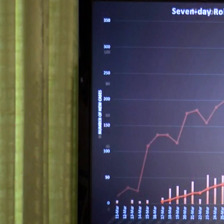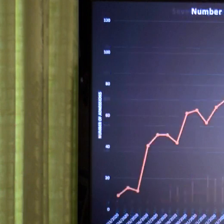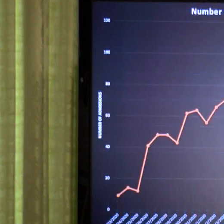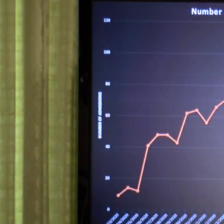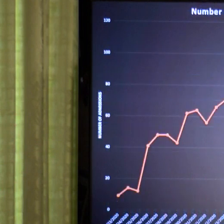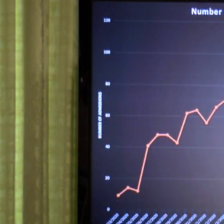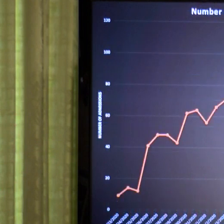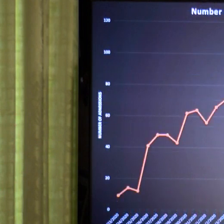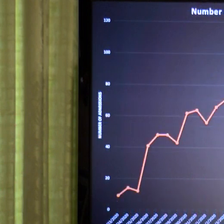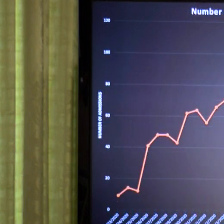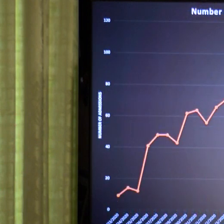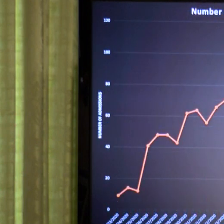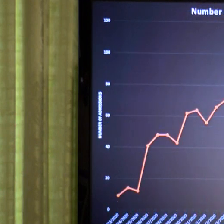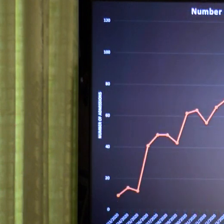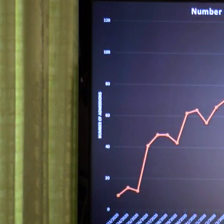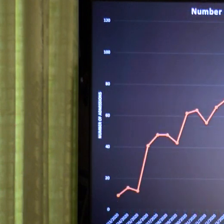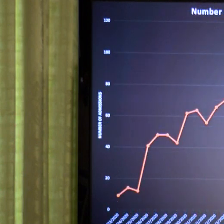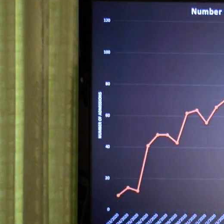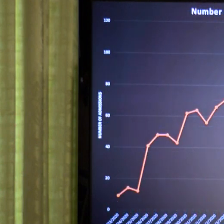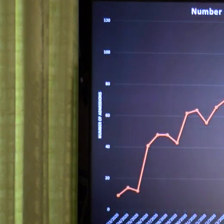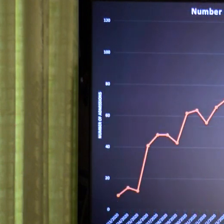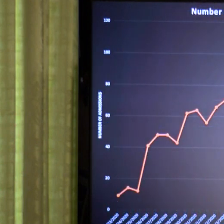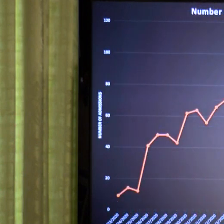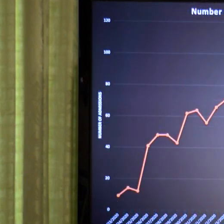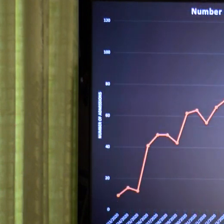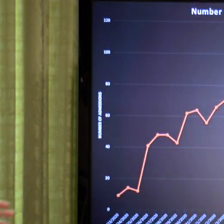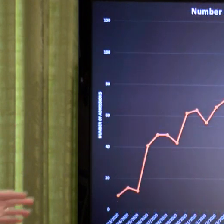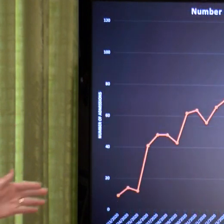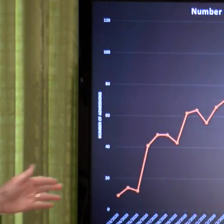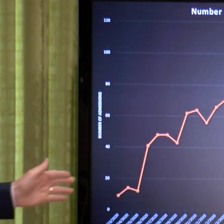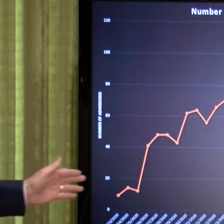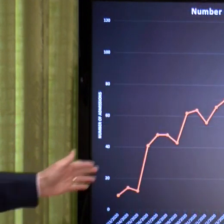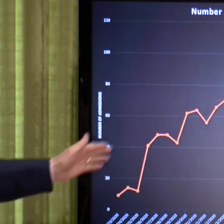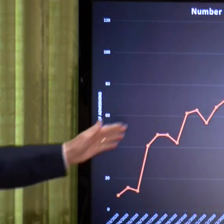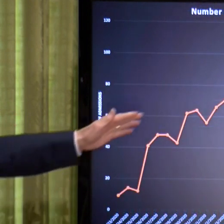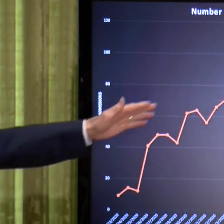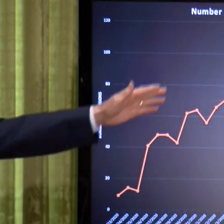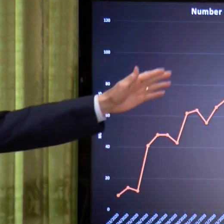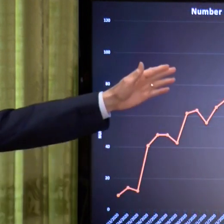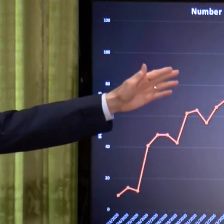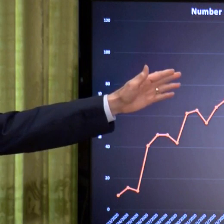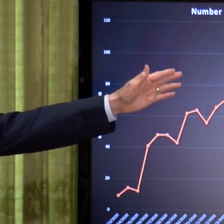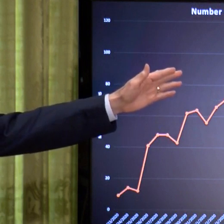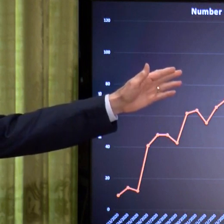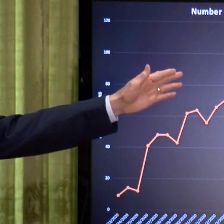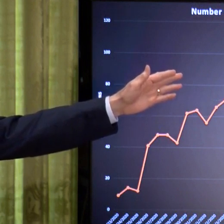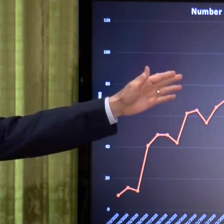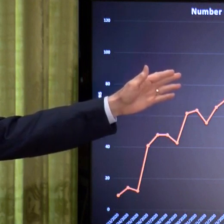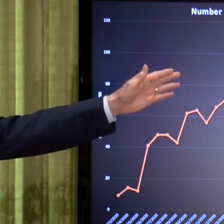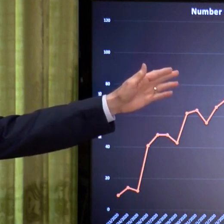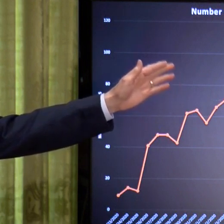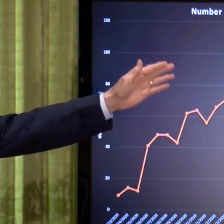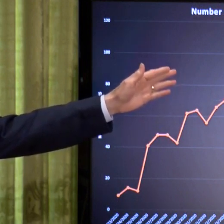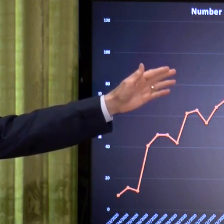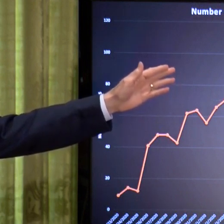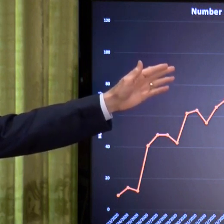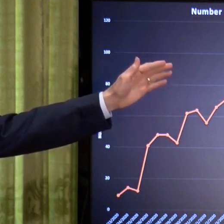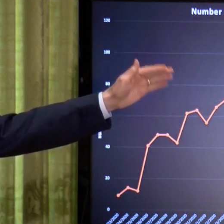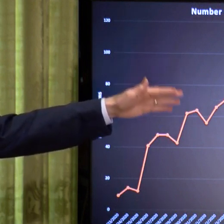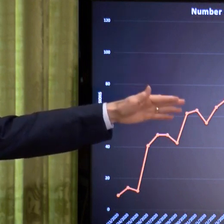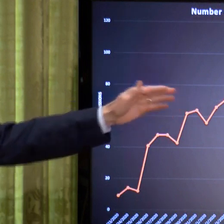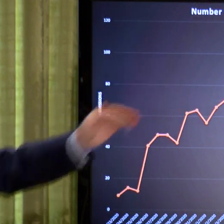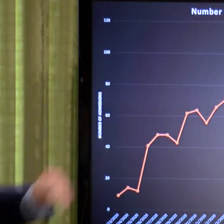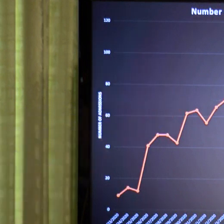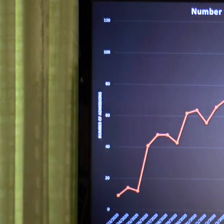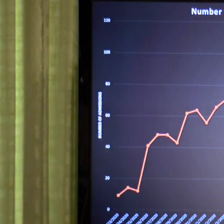next one, you'll see the same thing in terms of our hospitalizations with what we hope again to see is the peak on